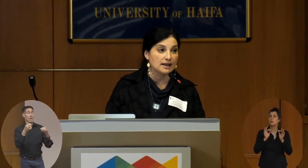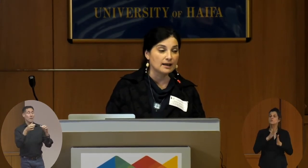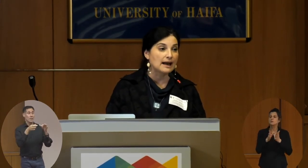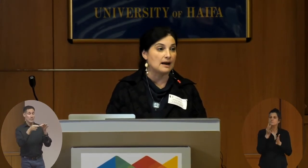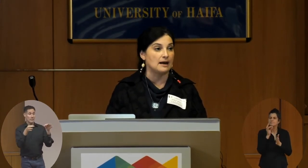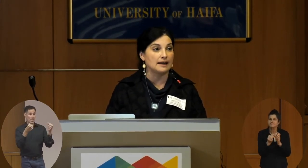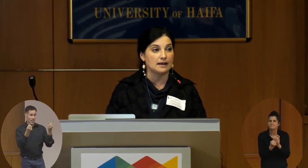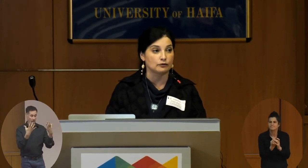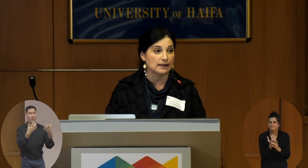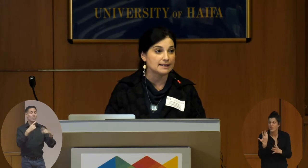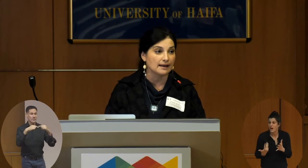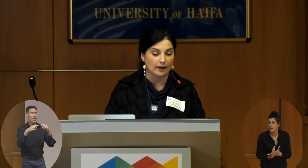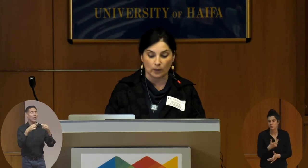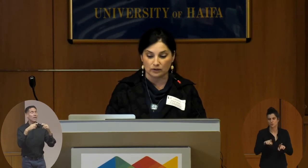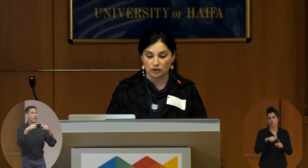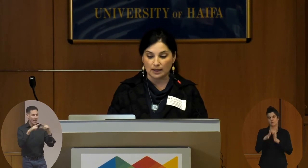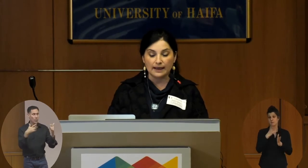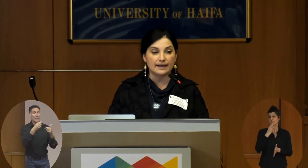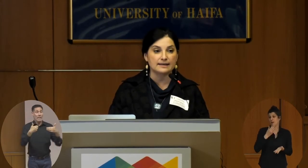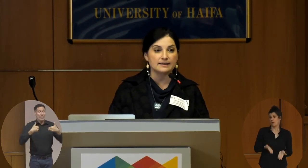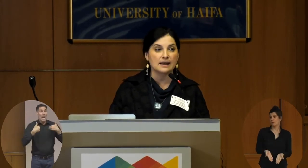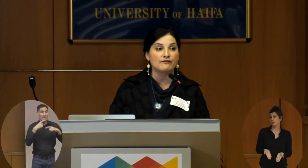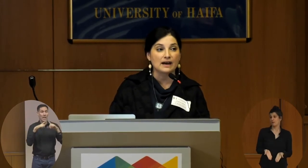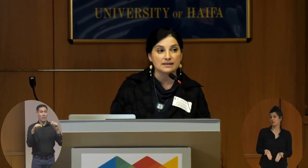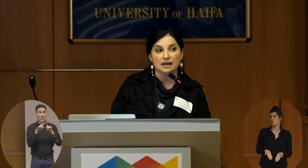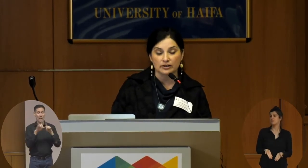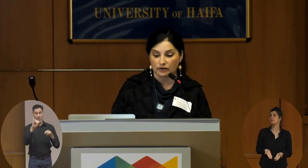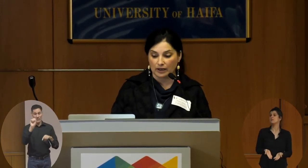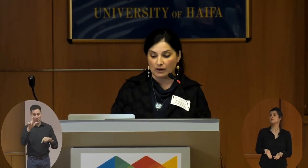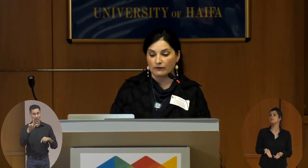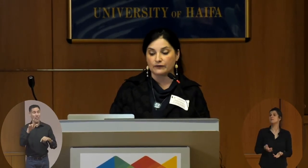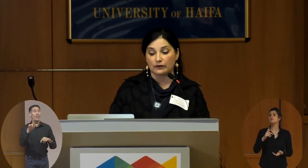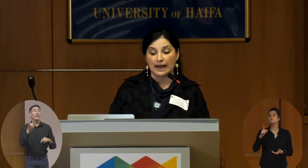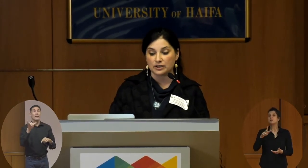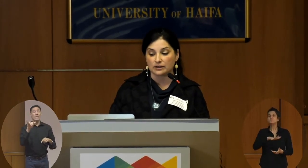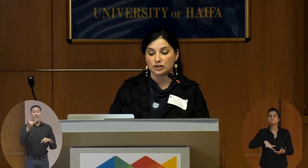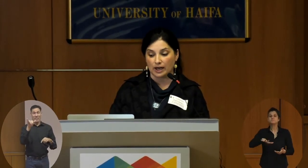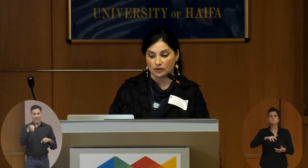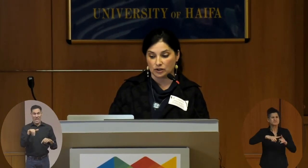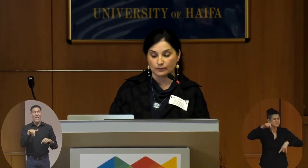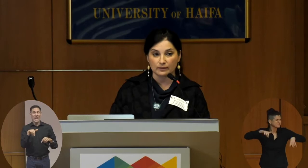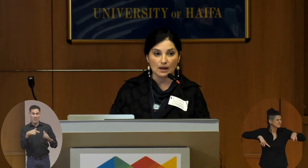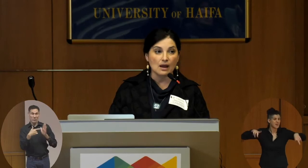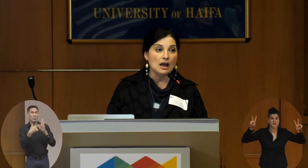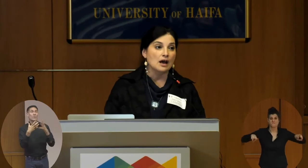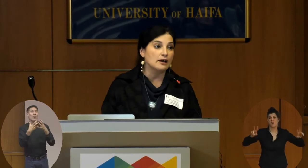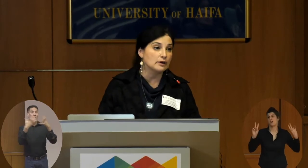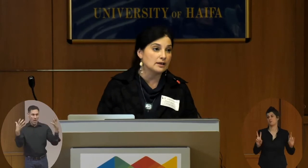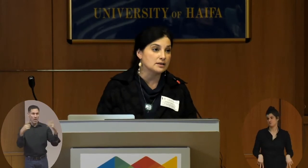like Israeli sign language is a vast territory of variation and change Erit